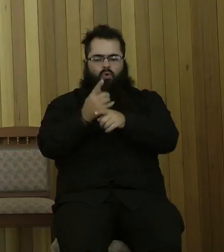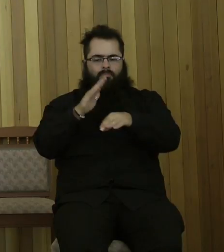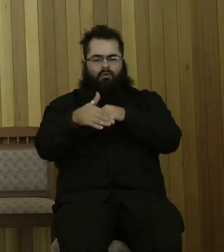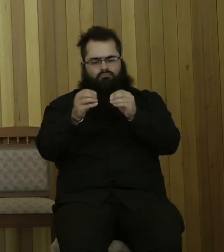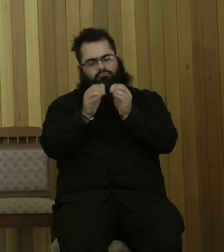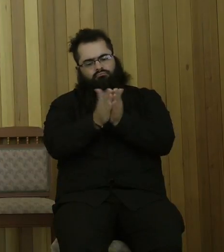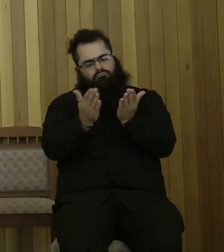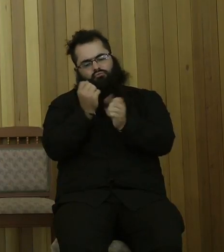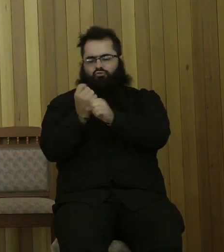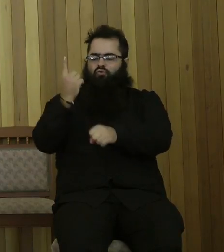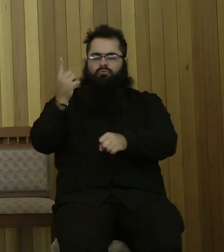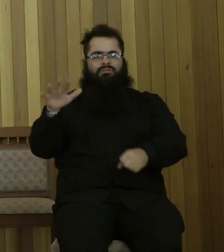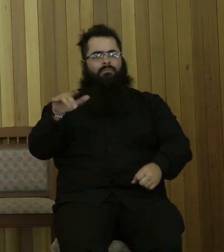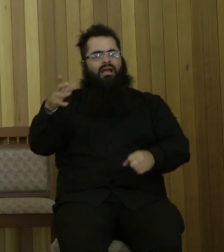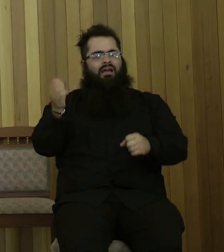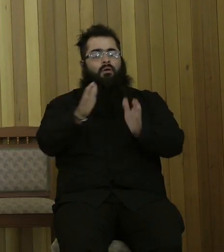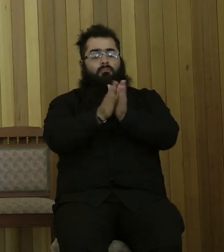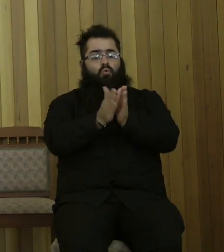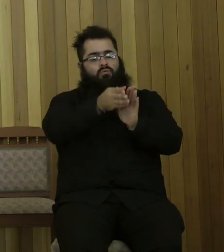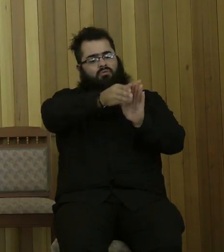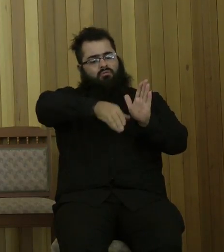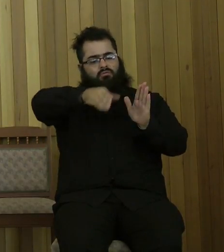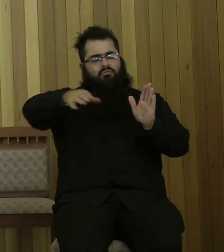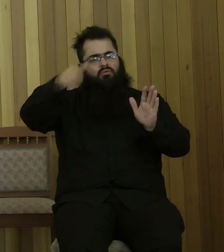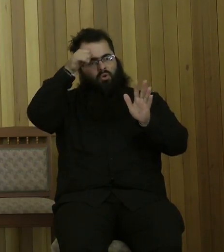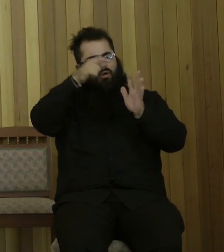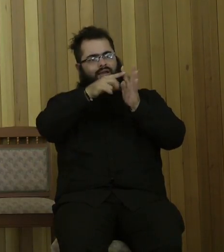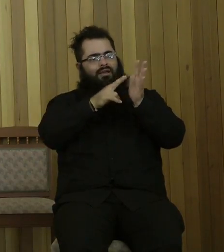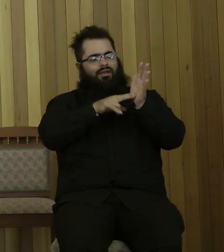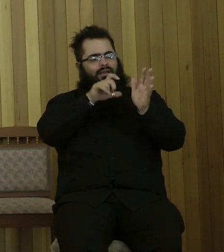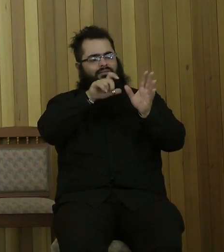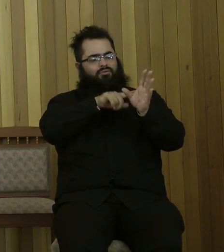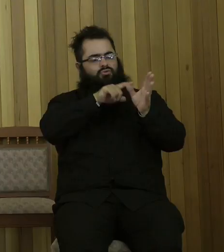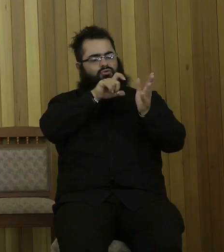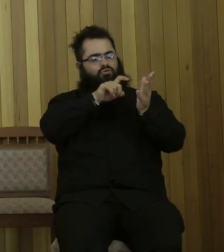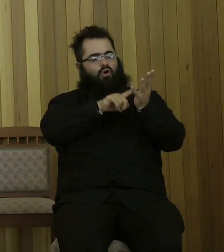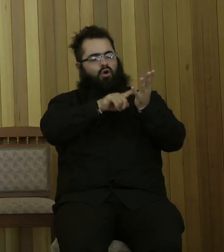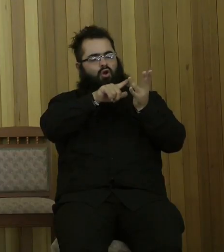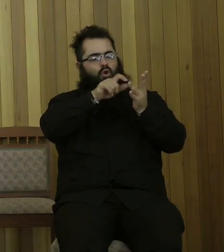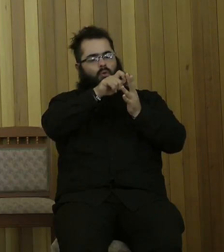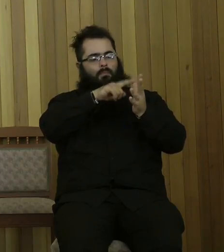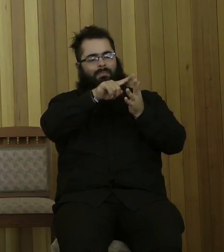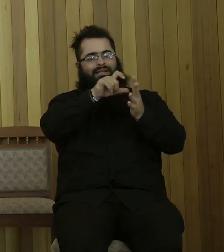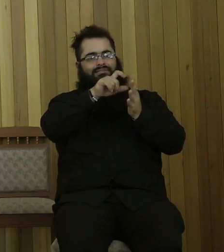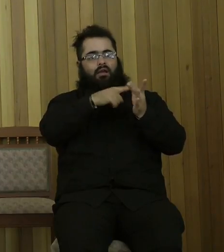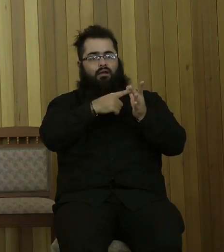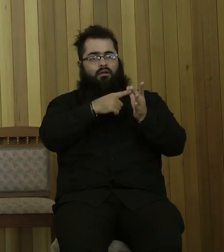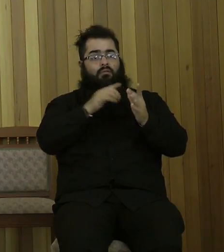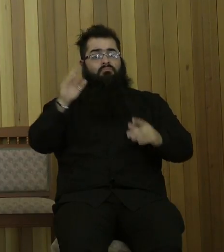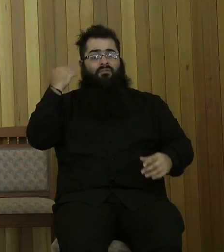but she had some encyclopedias. You know, back in those days, they were in black and white. You may not know this, kids, you may not know that there were books with black and